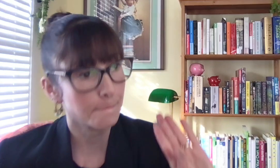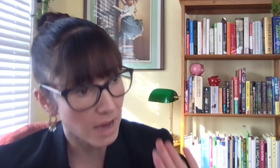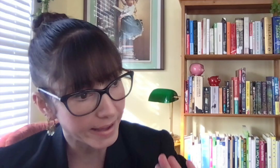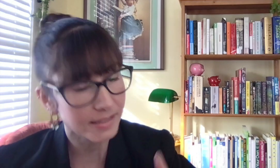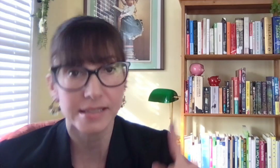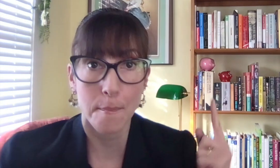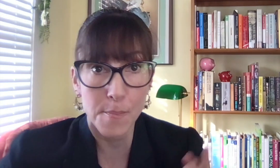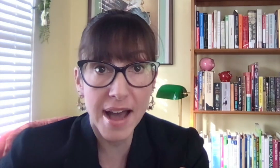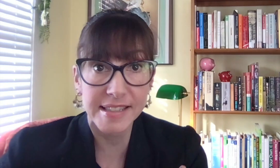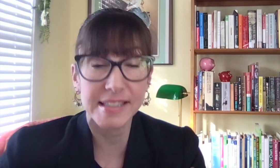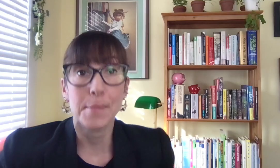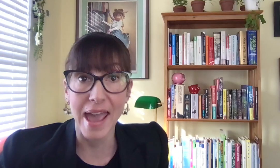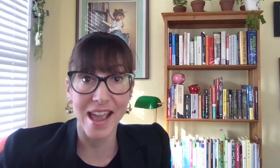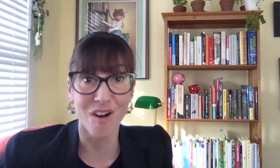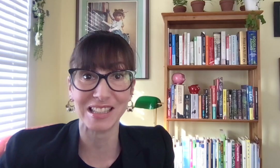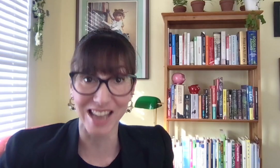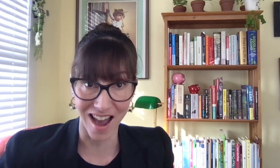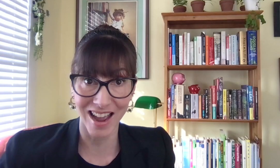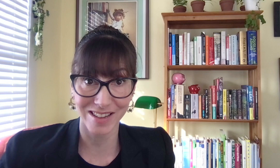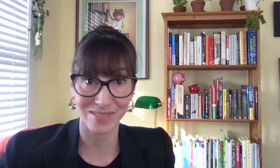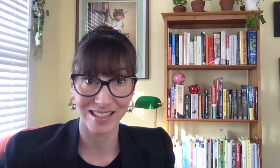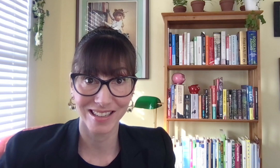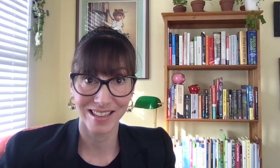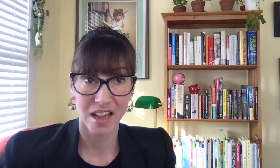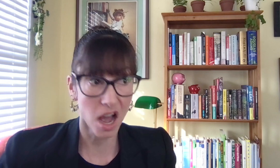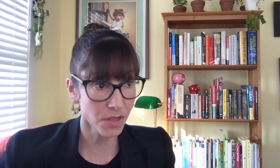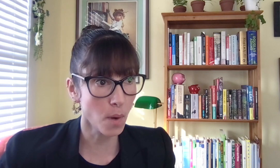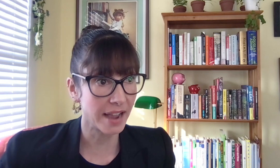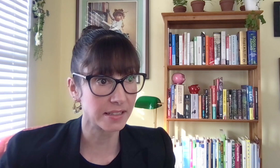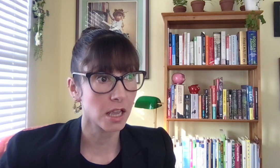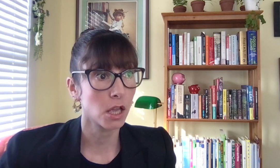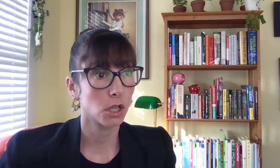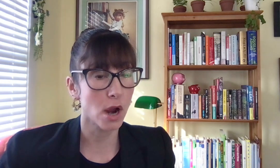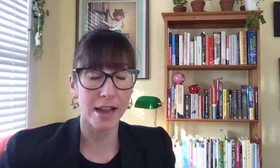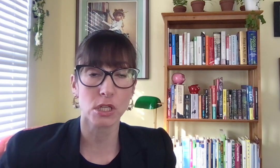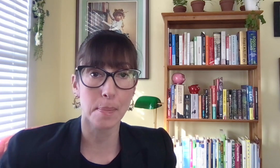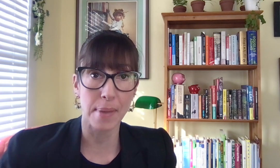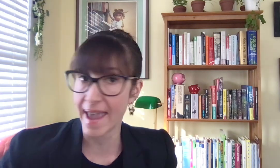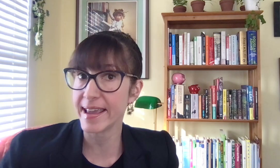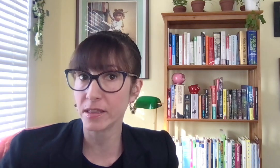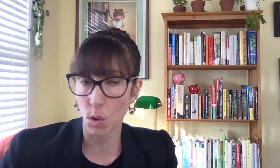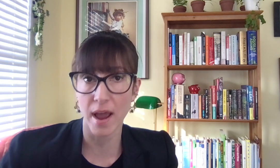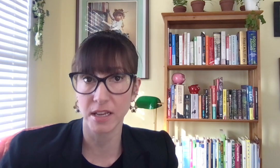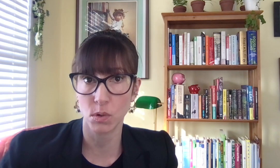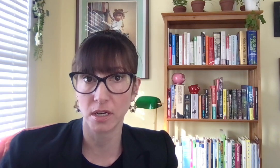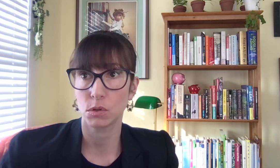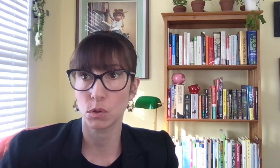must, must pay on time. Otherwise, you're actually paying the credit union to